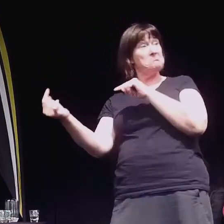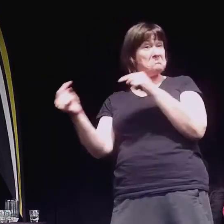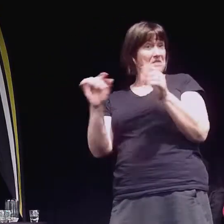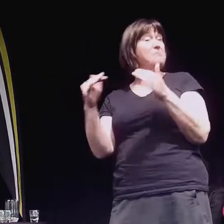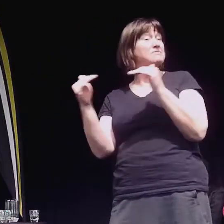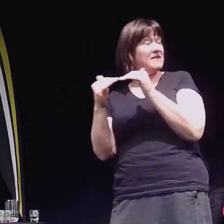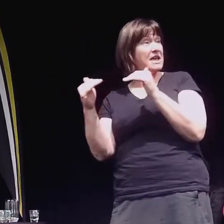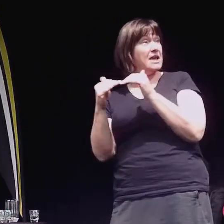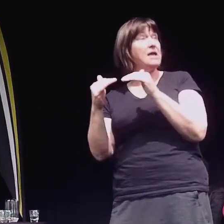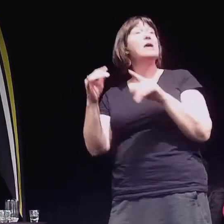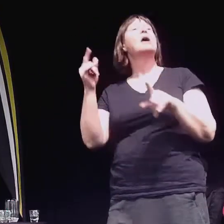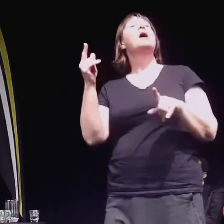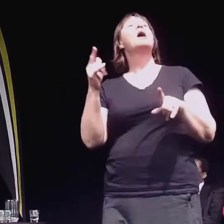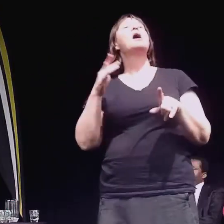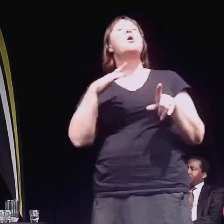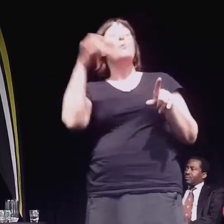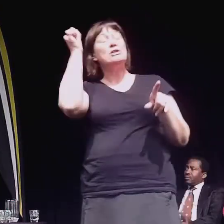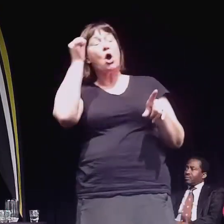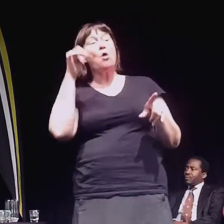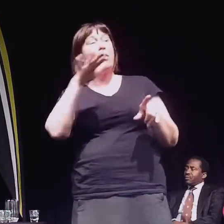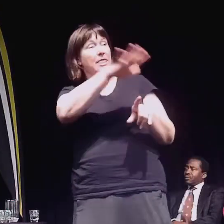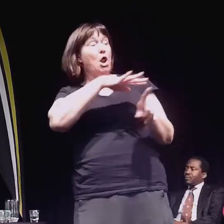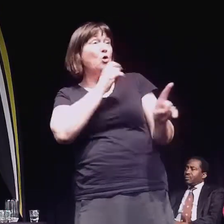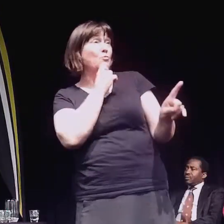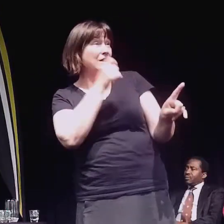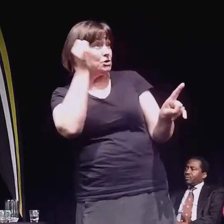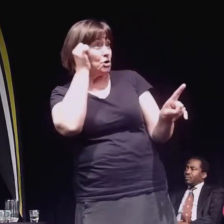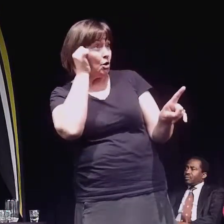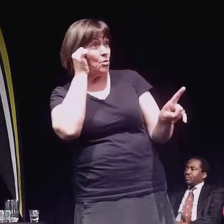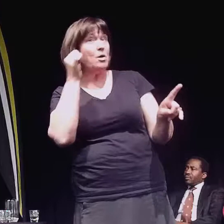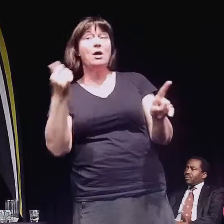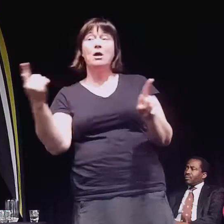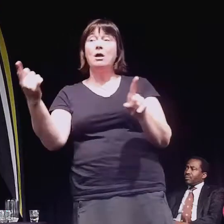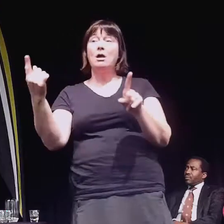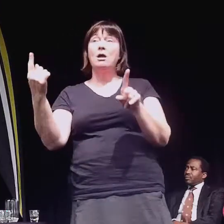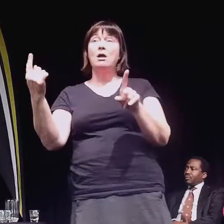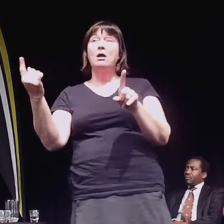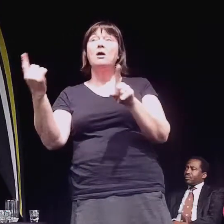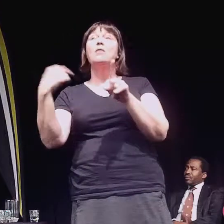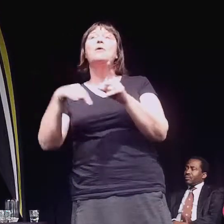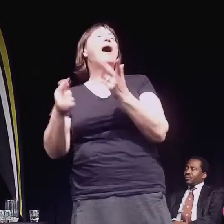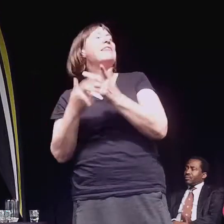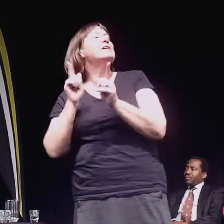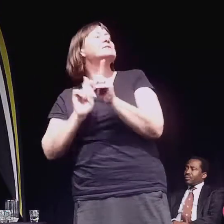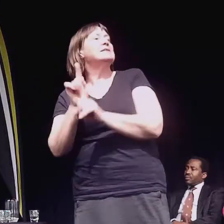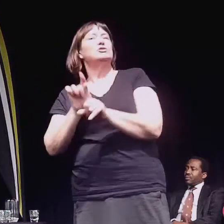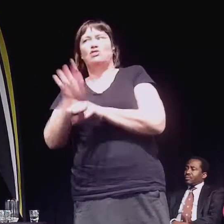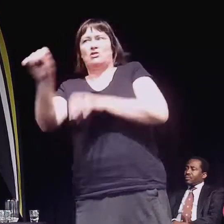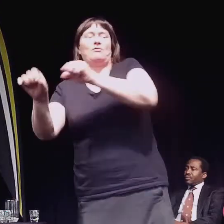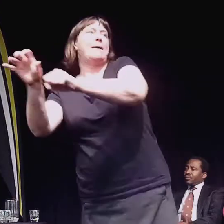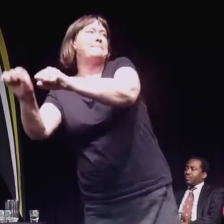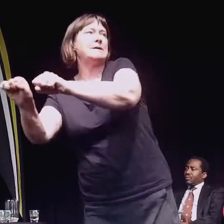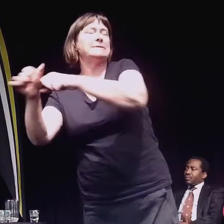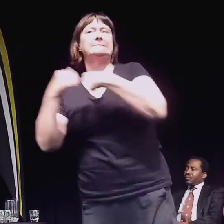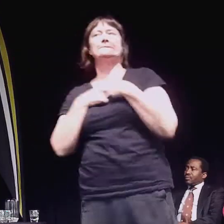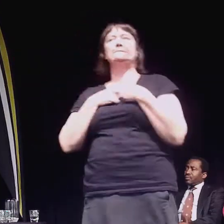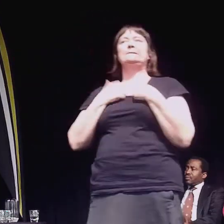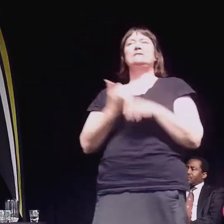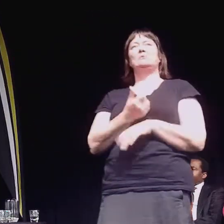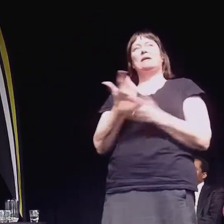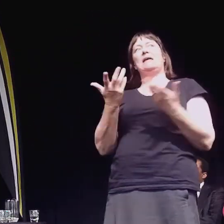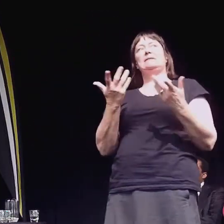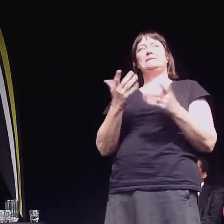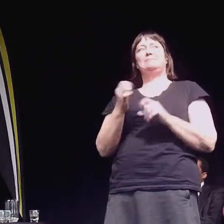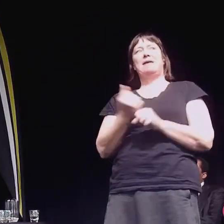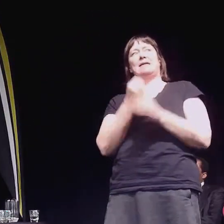We know, and the local media know, that there were leases signed and there were other cities chasing it. So we either had a choice, and we were damned if we